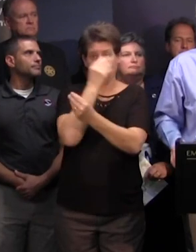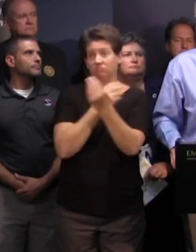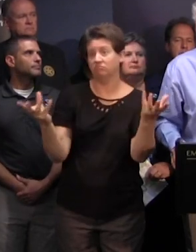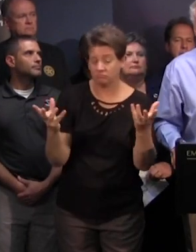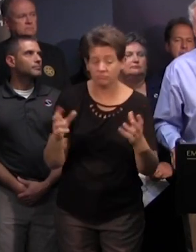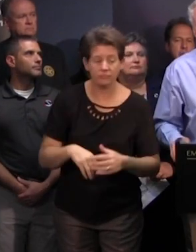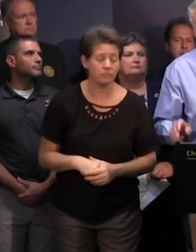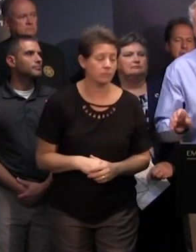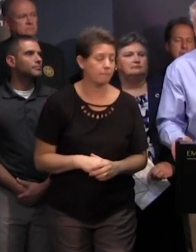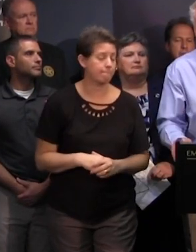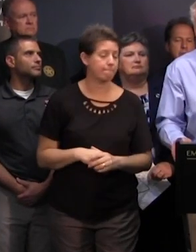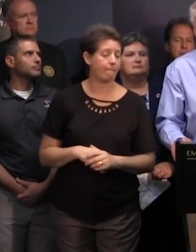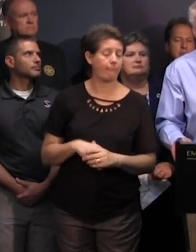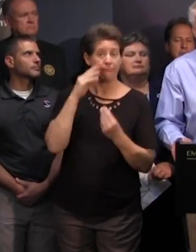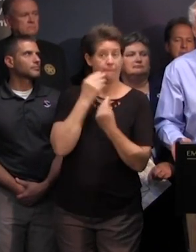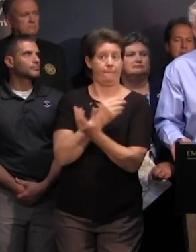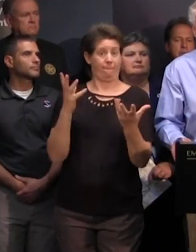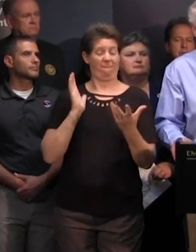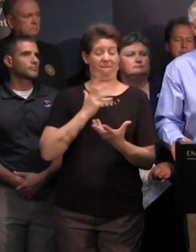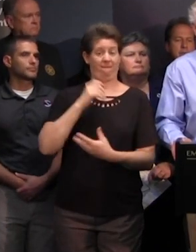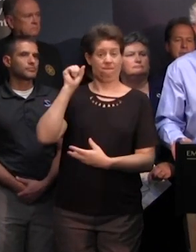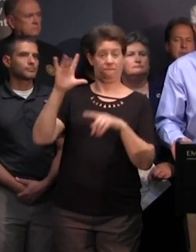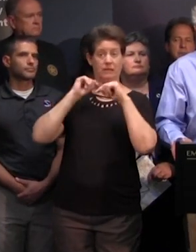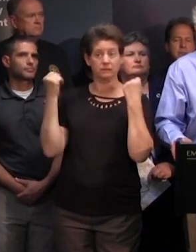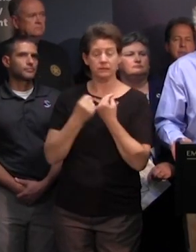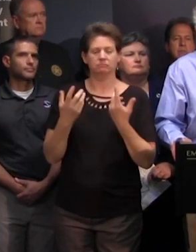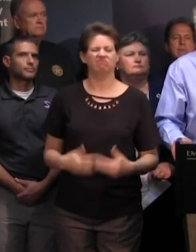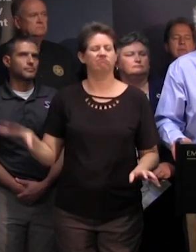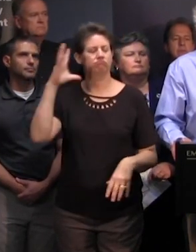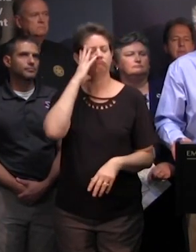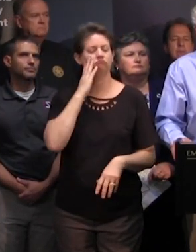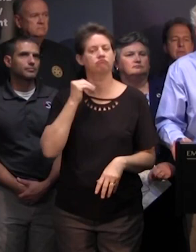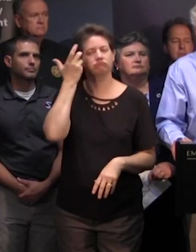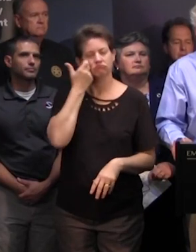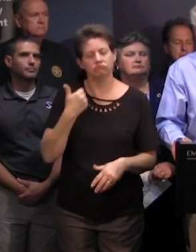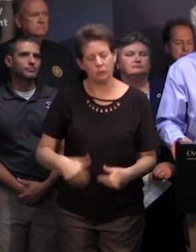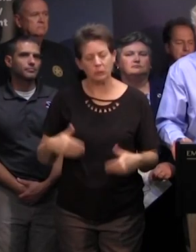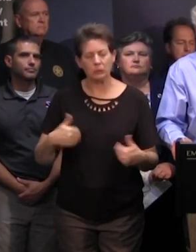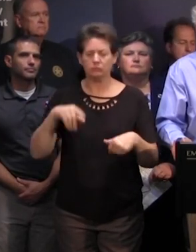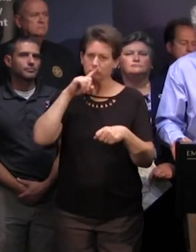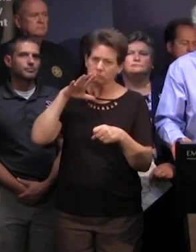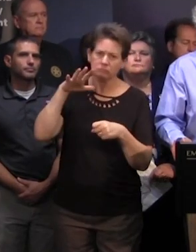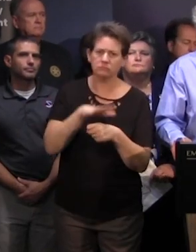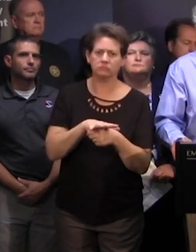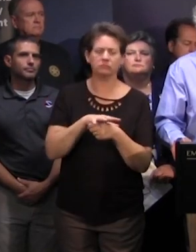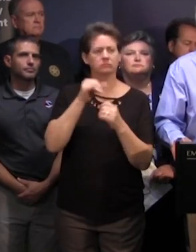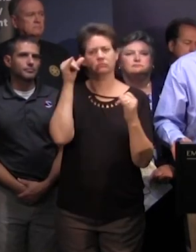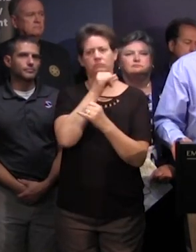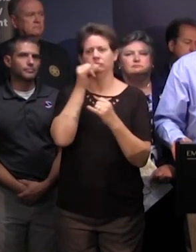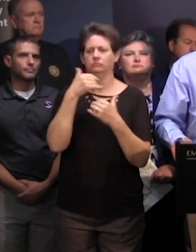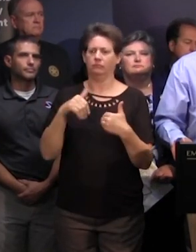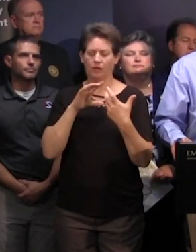i need to say that our south carolina team is experienced they're dedicated they work